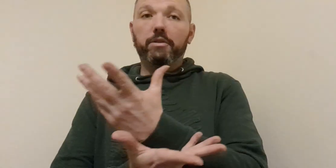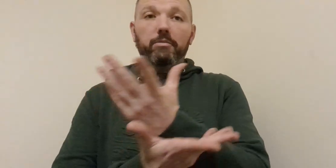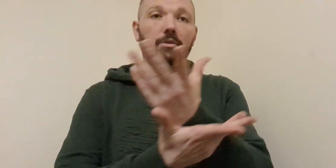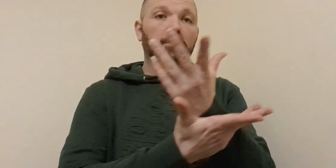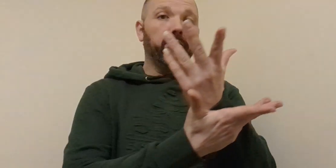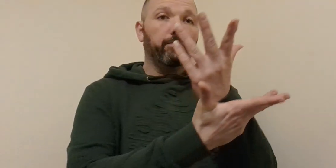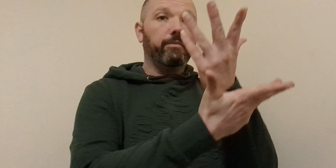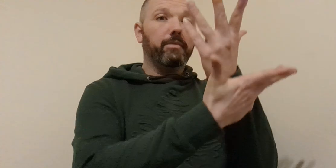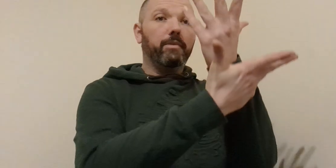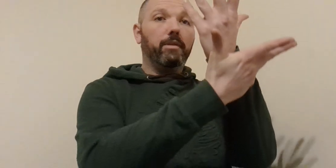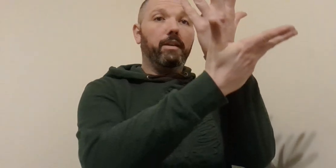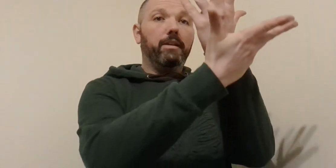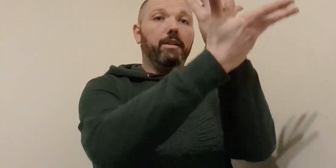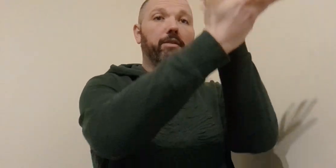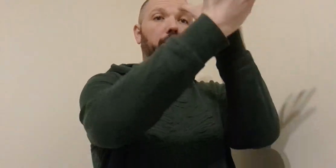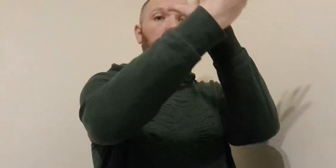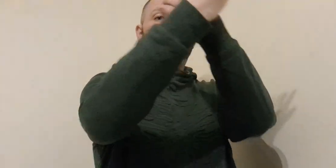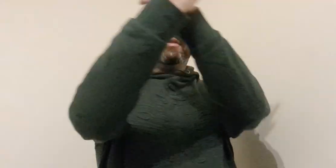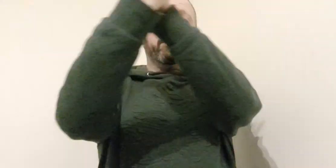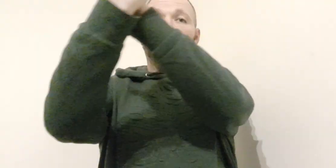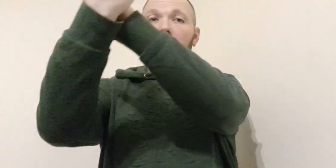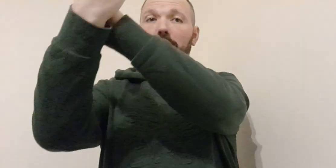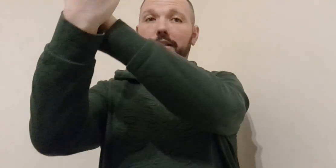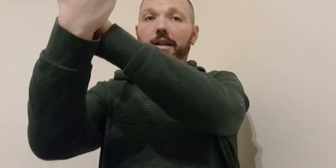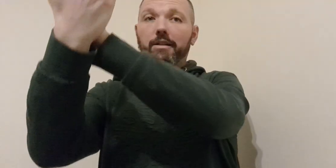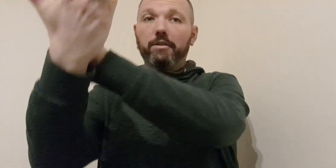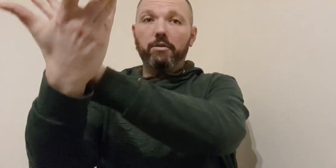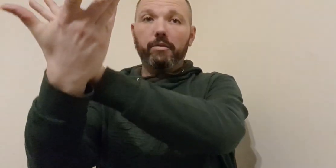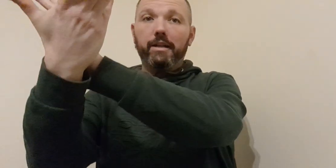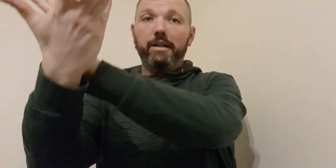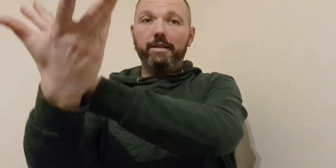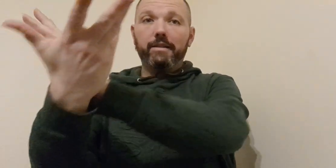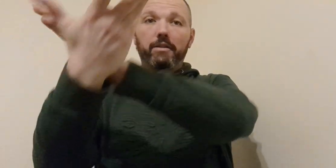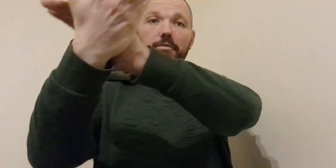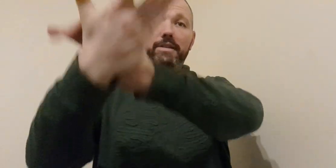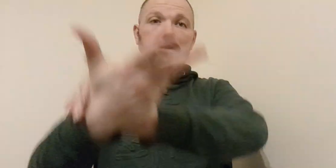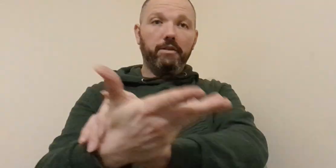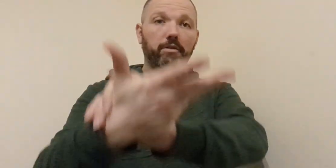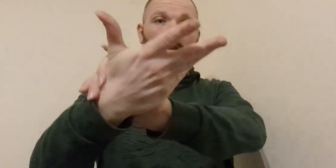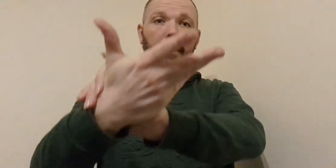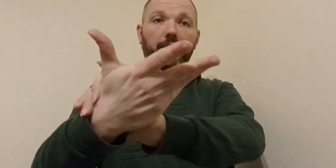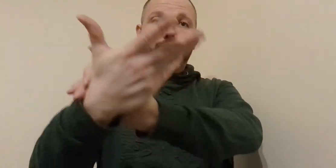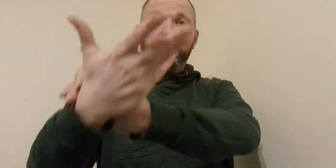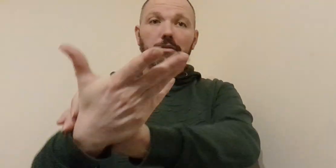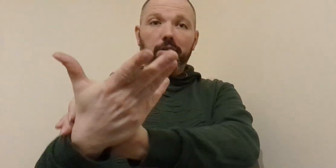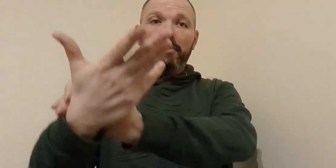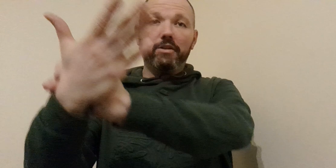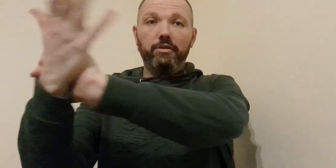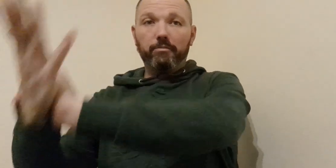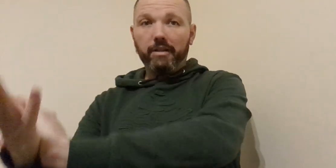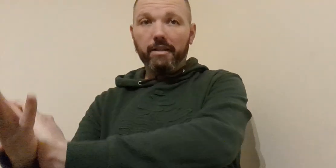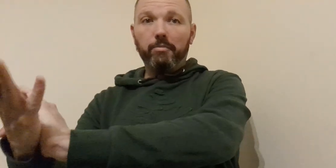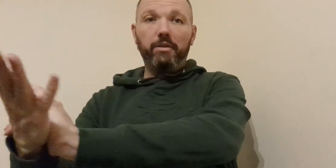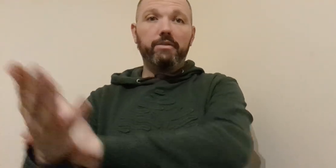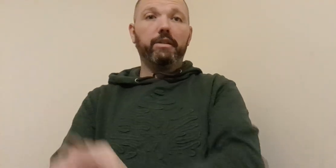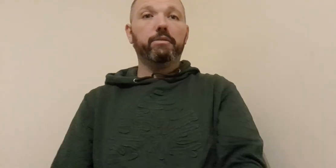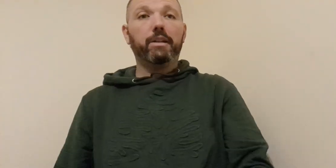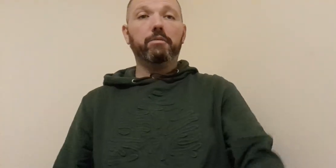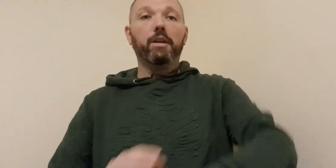like a move lifting up you've got a joint lock like going on let's like a wrist like a catch like a compression bringing the person like go down